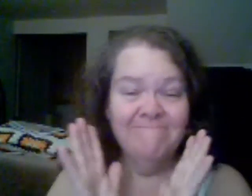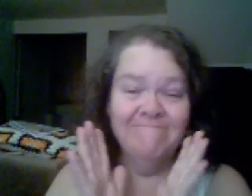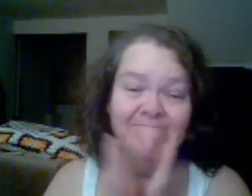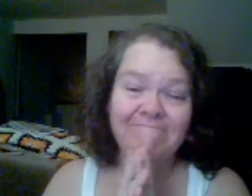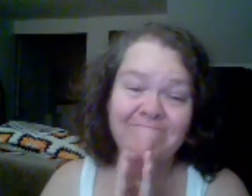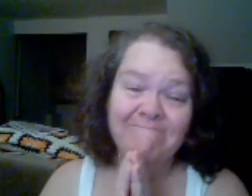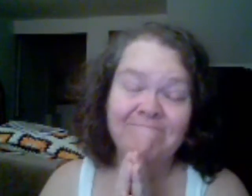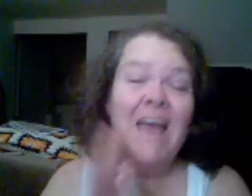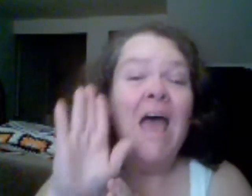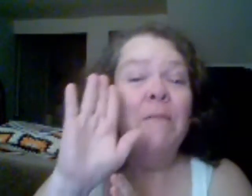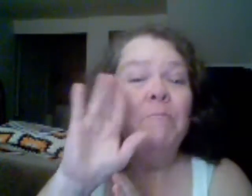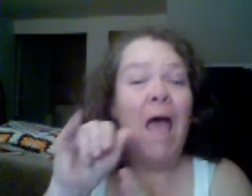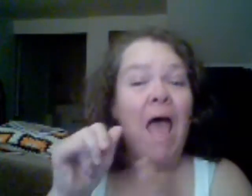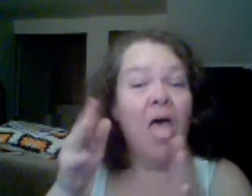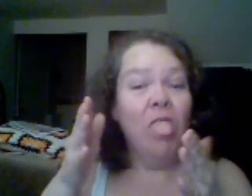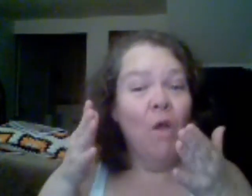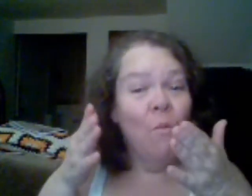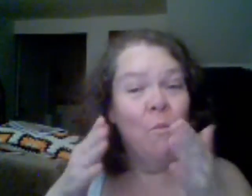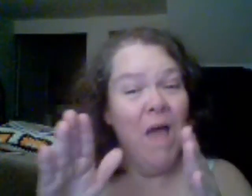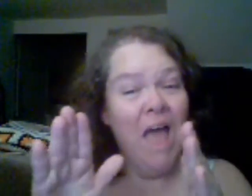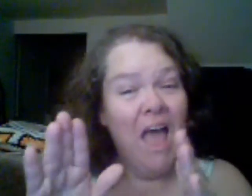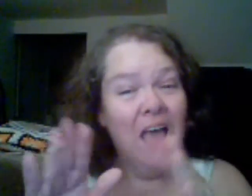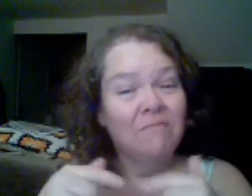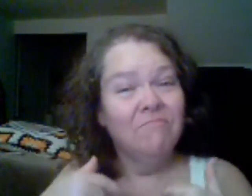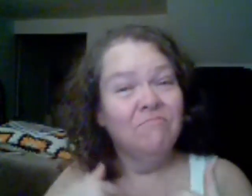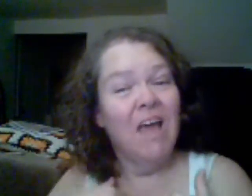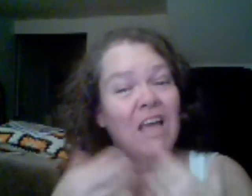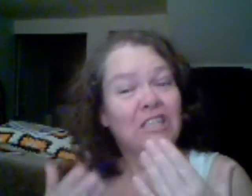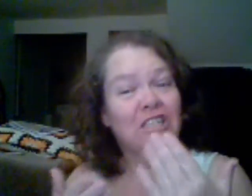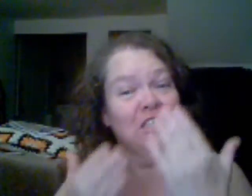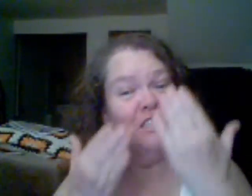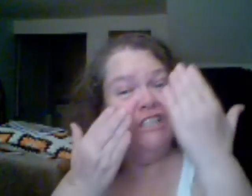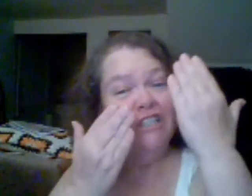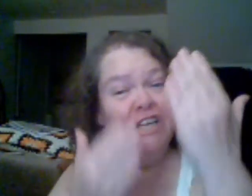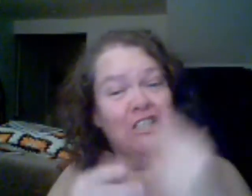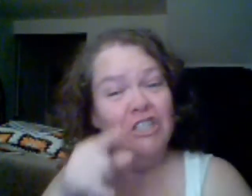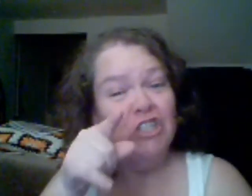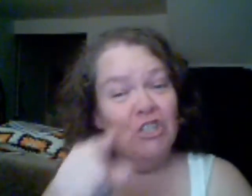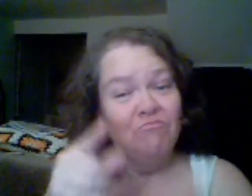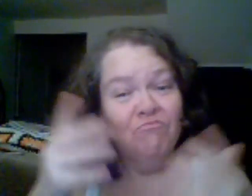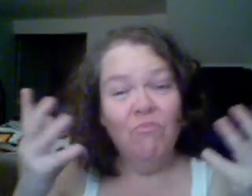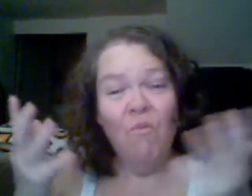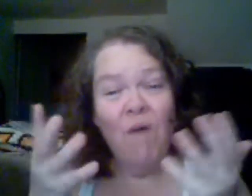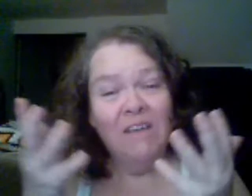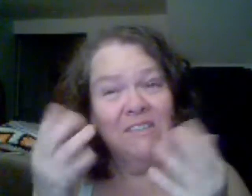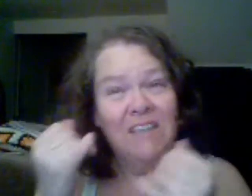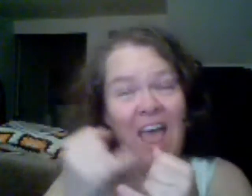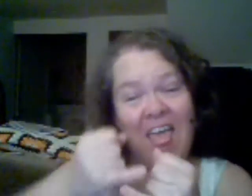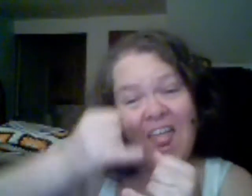Call now and we'll double the offer and include the Satin Robe and Quick-Dry Hair Wrap. No delay, no. 1-800-722-9071.